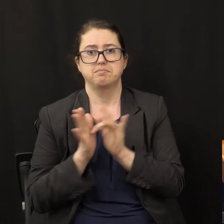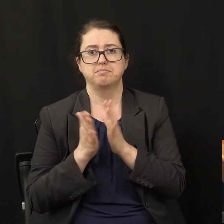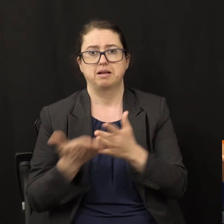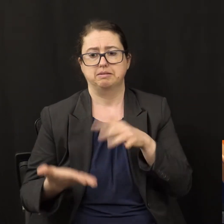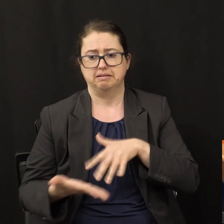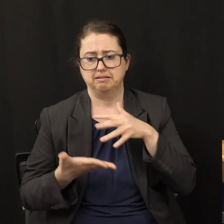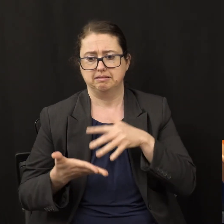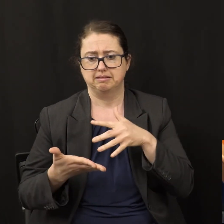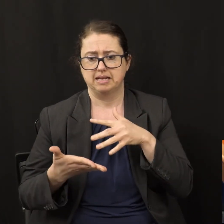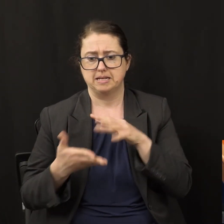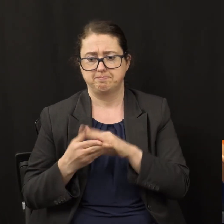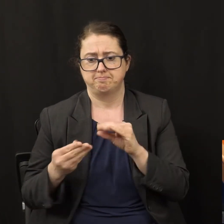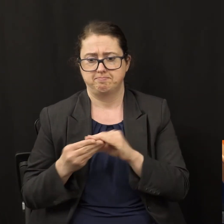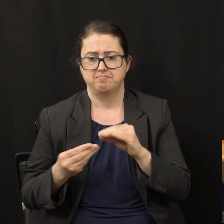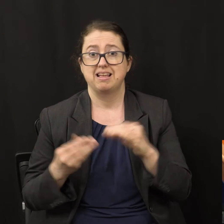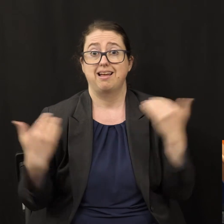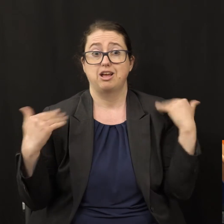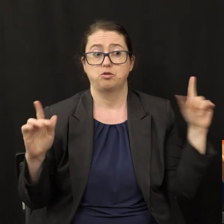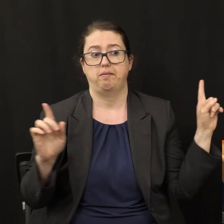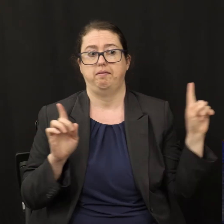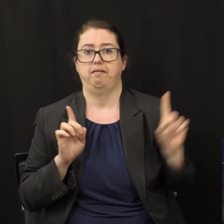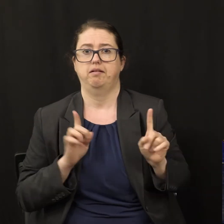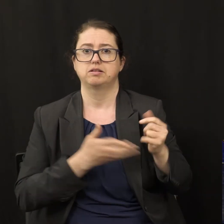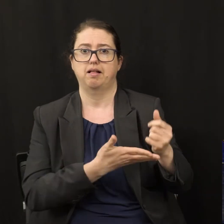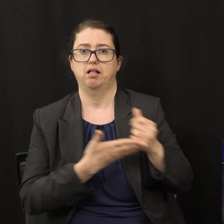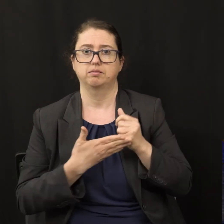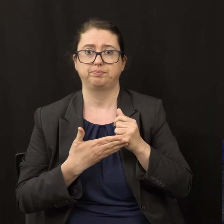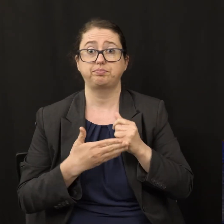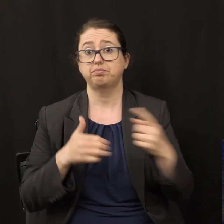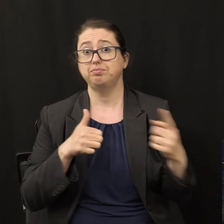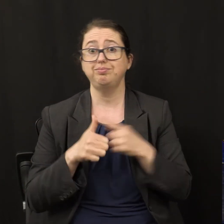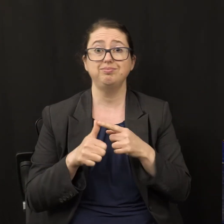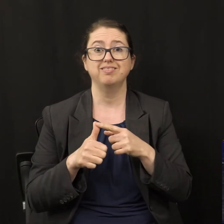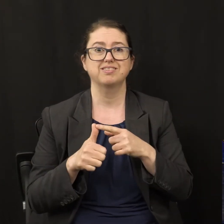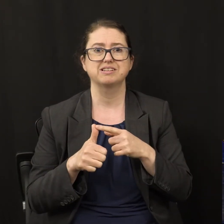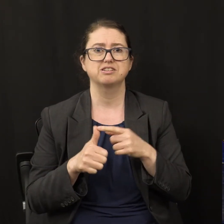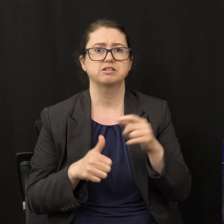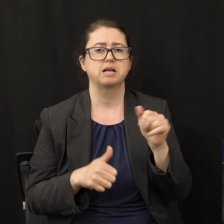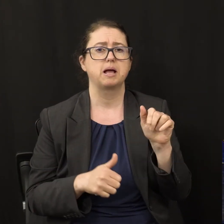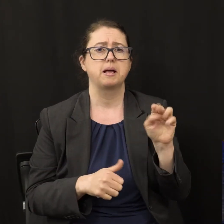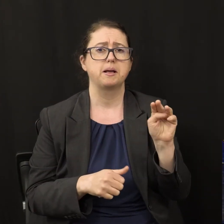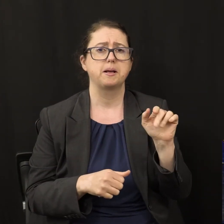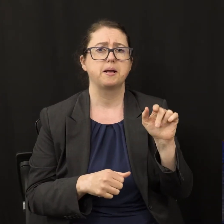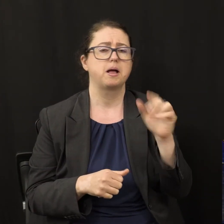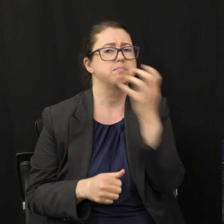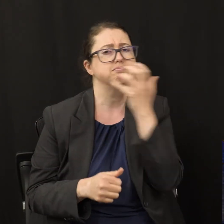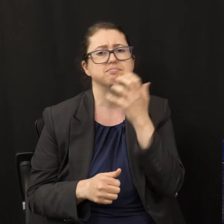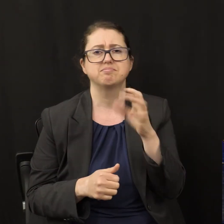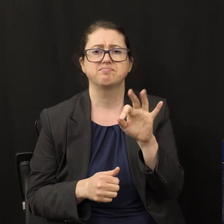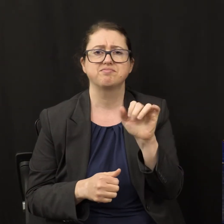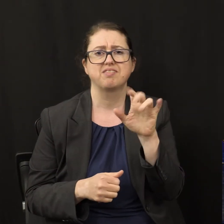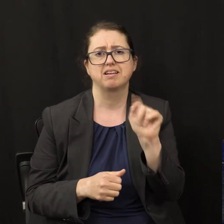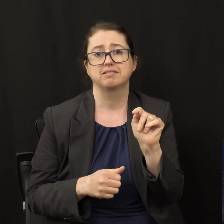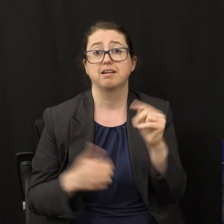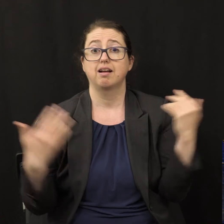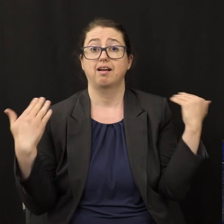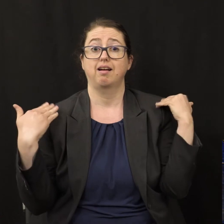So the first amazing fact is that the angels represent the work of